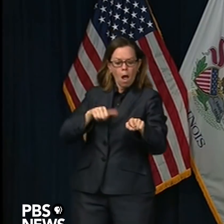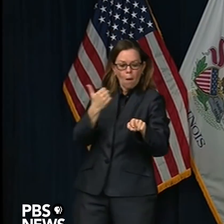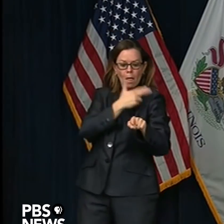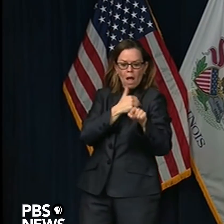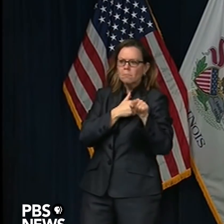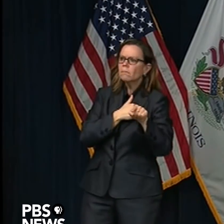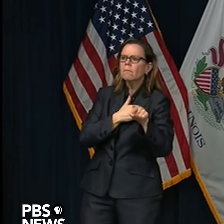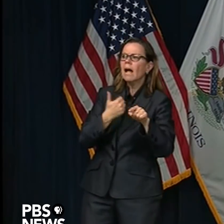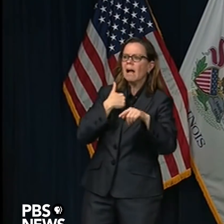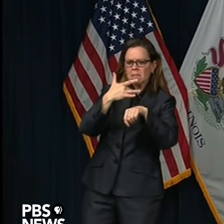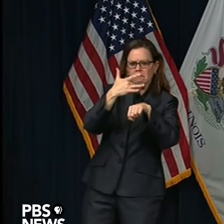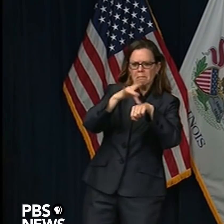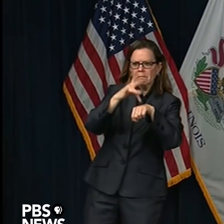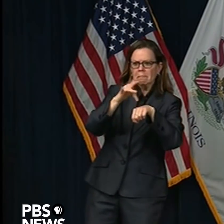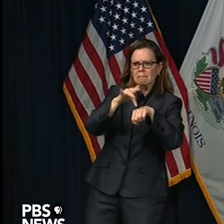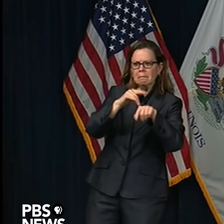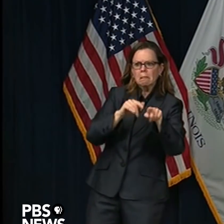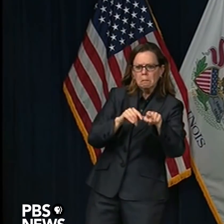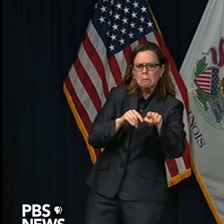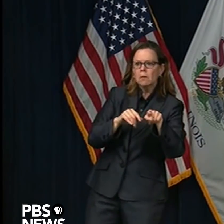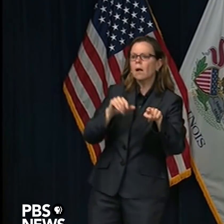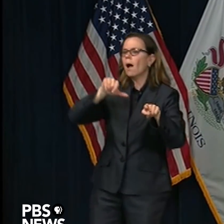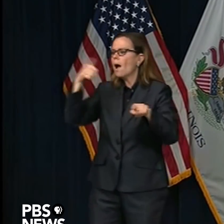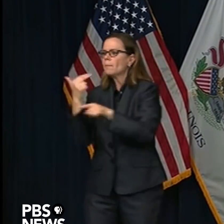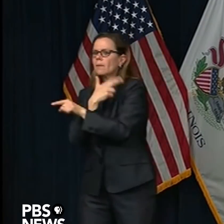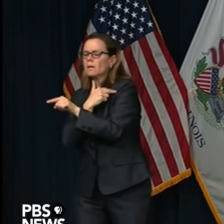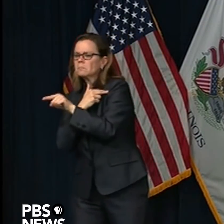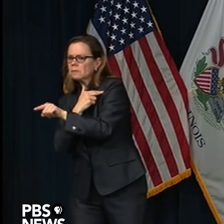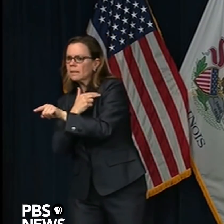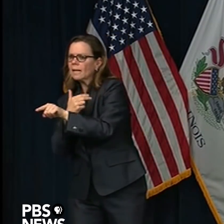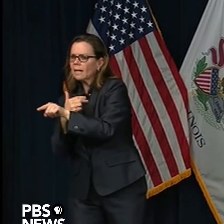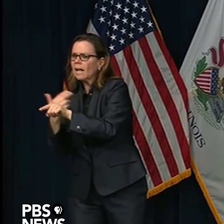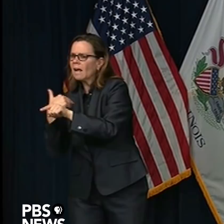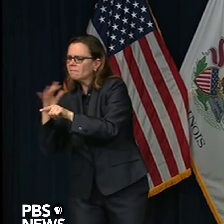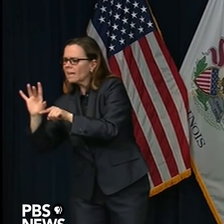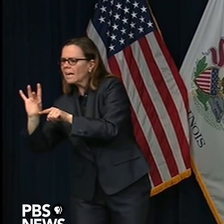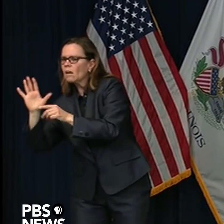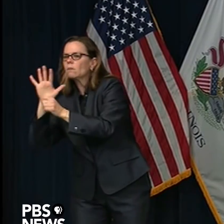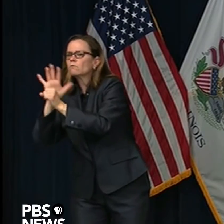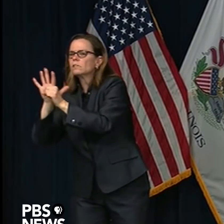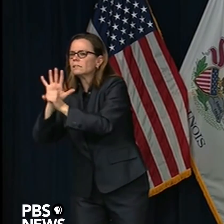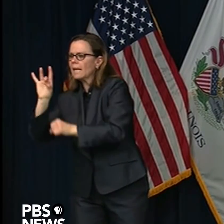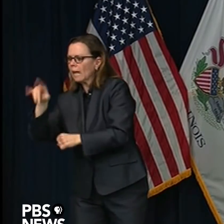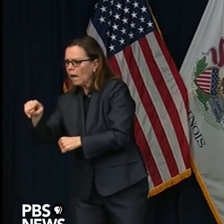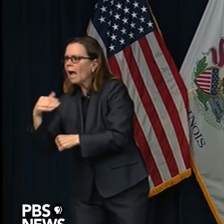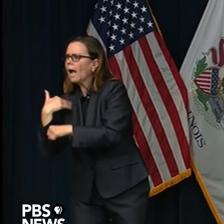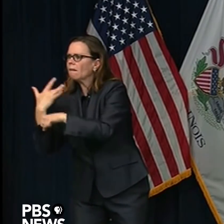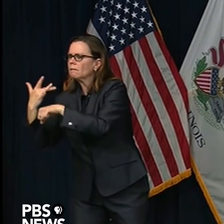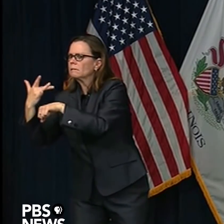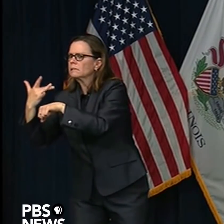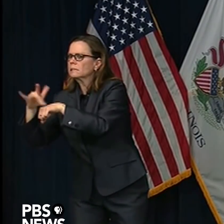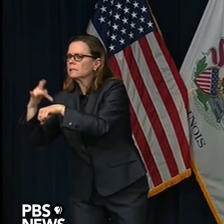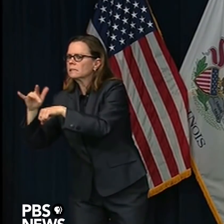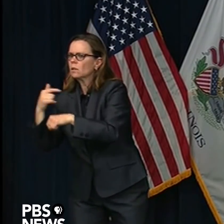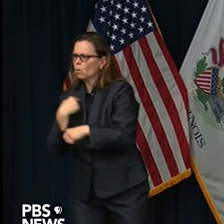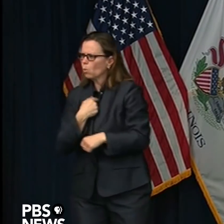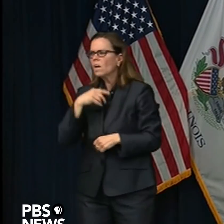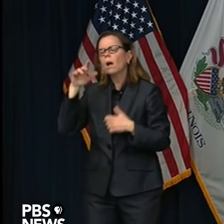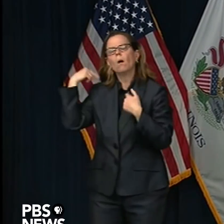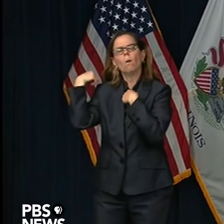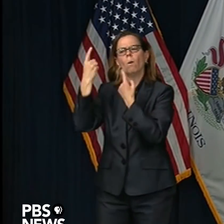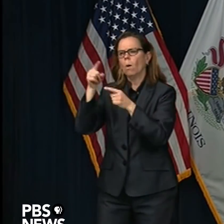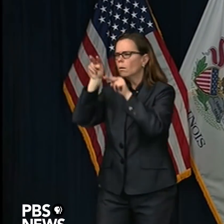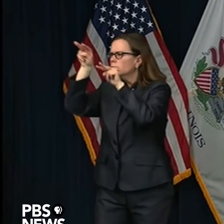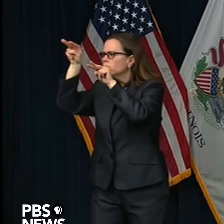miles further, there's other hospitals in region 8 that have available beds. So we're keeping an eye on that. Again, we are not